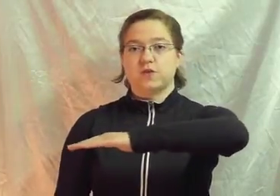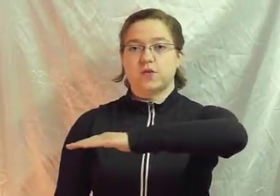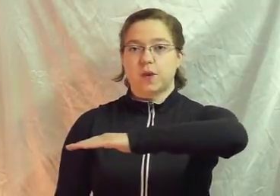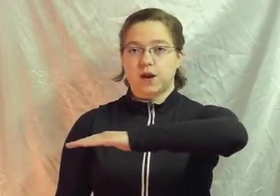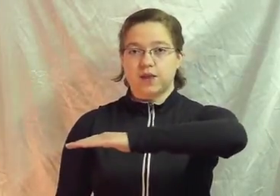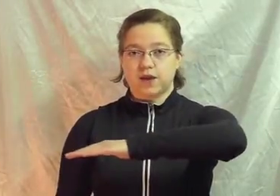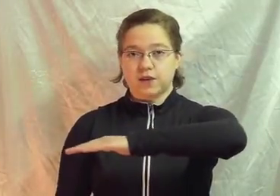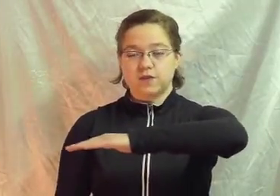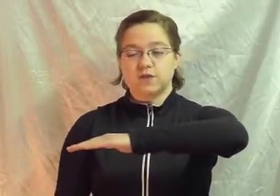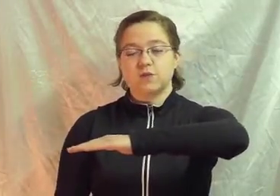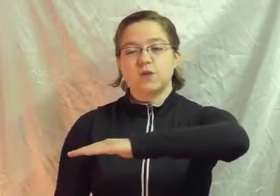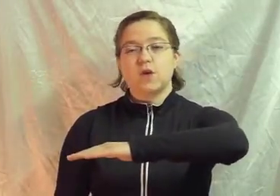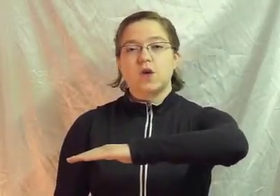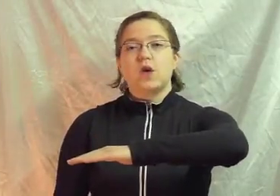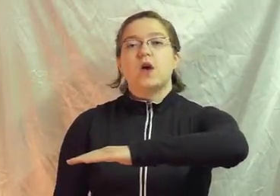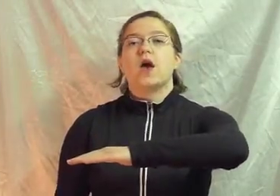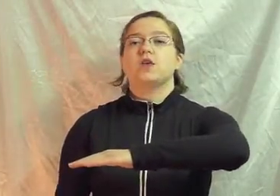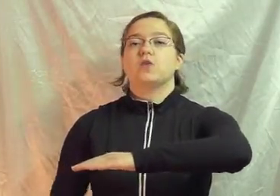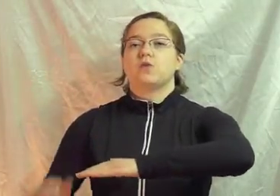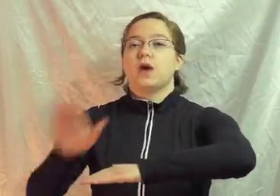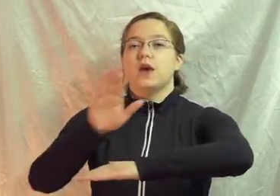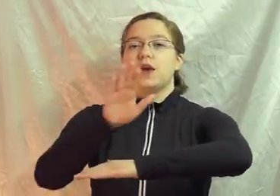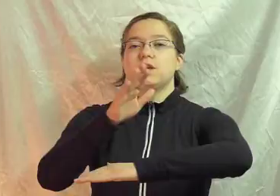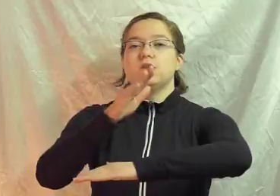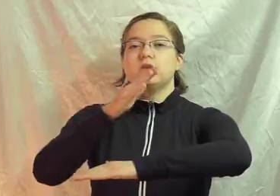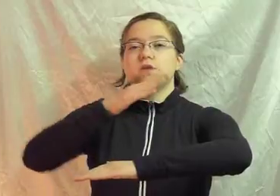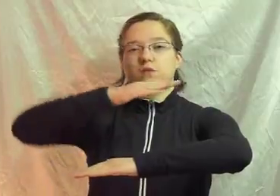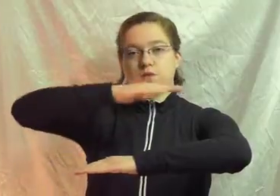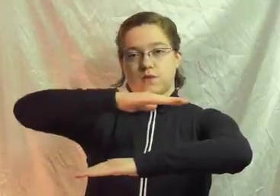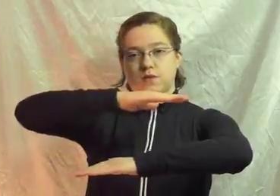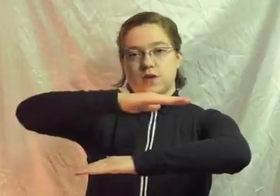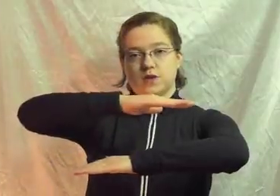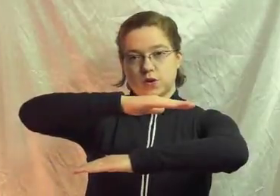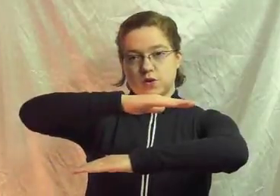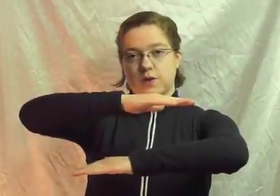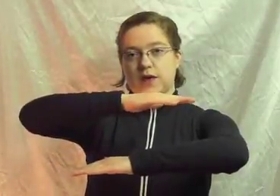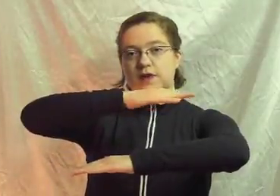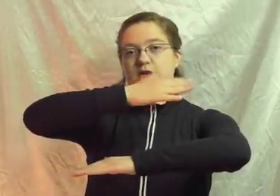of your body like this And your right hand Is going to be like this